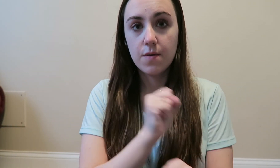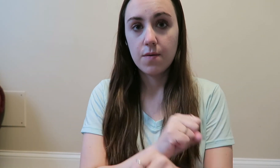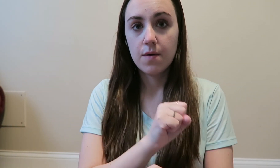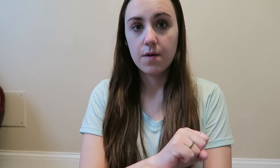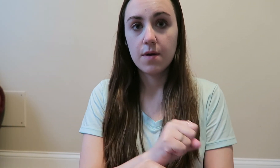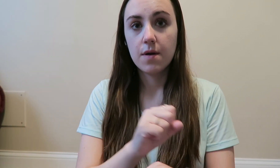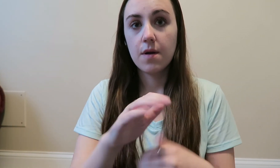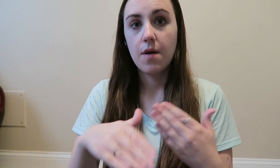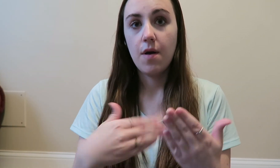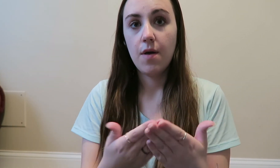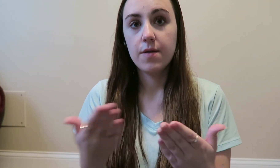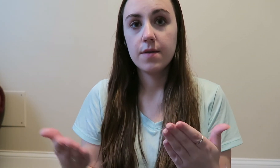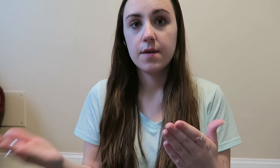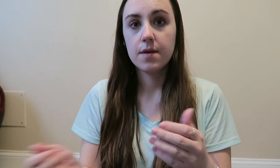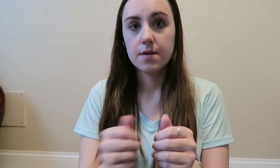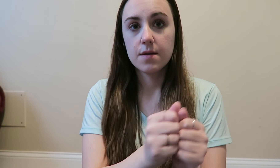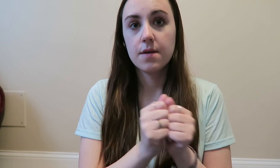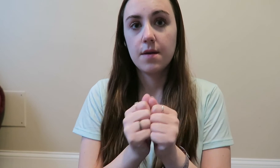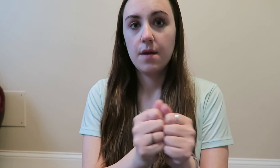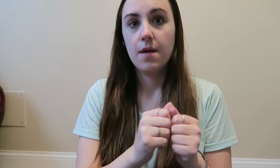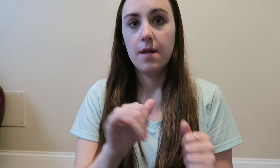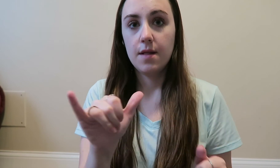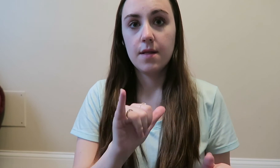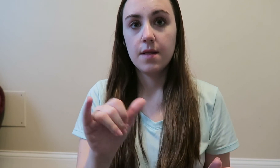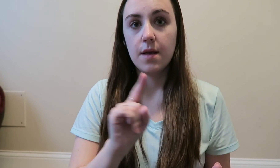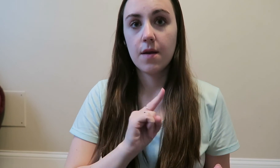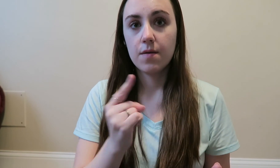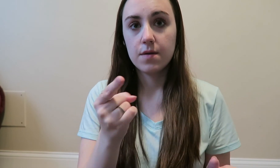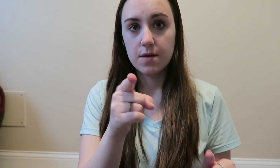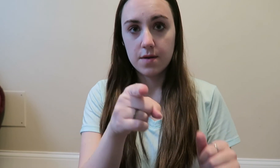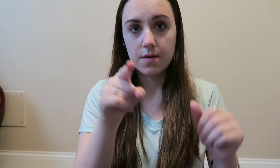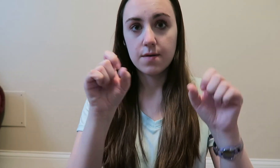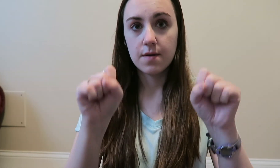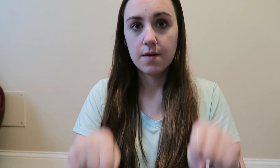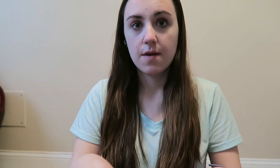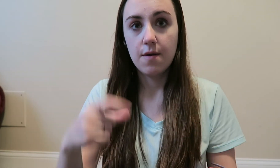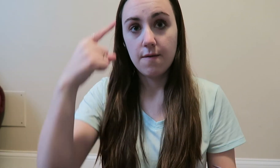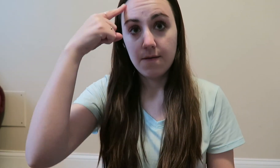like only you could For the good